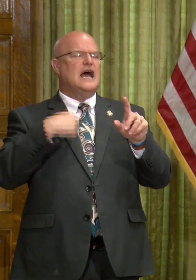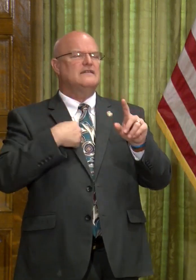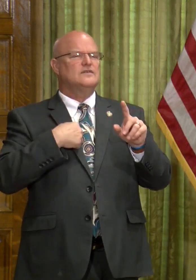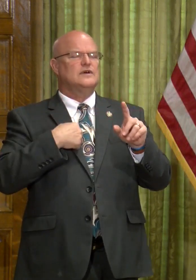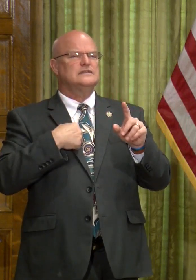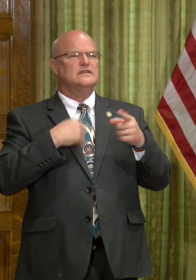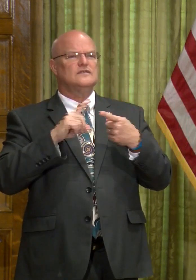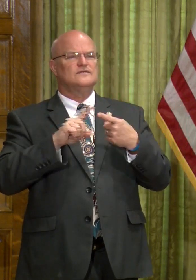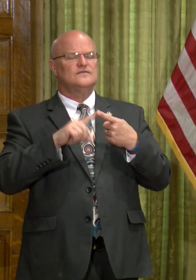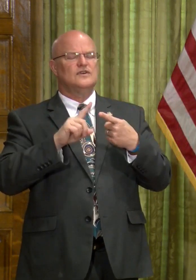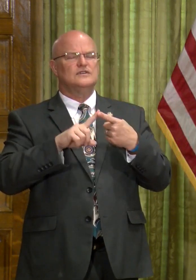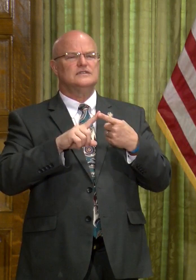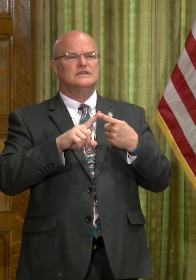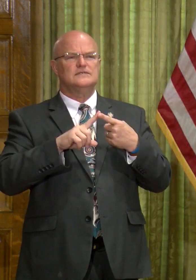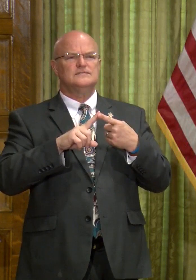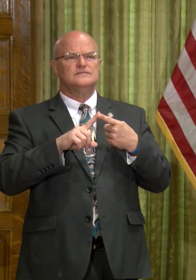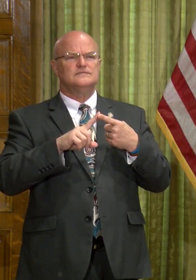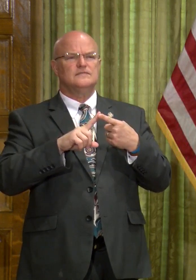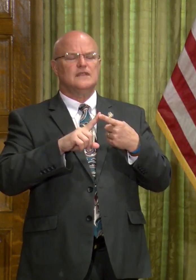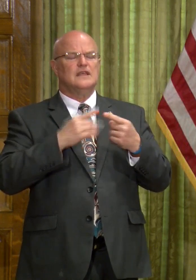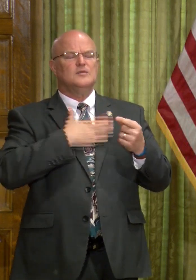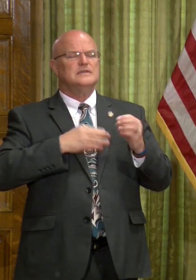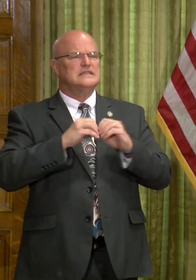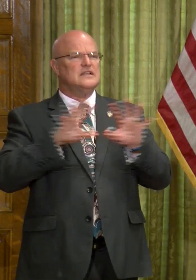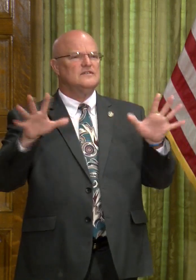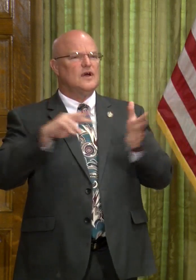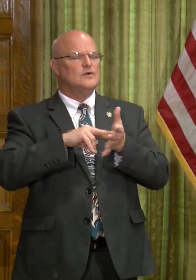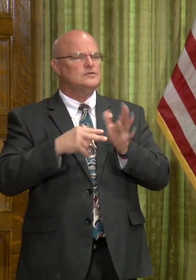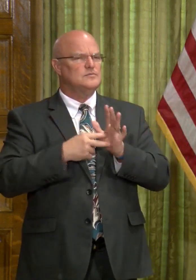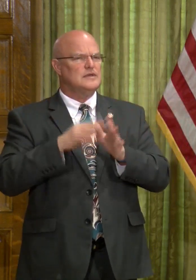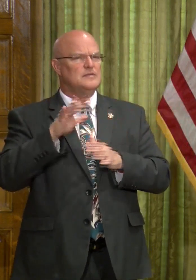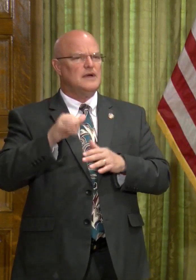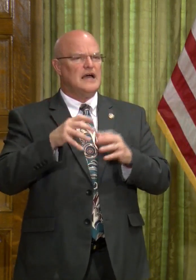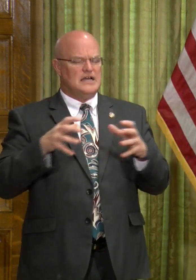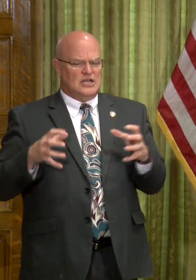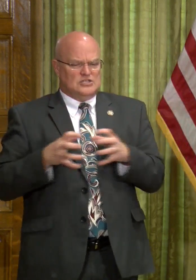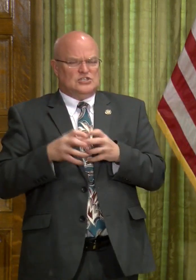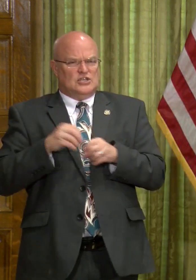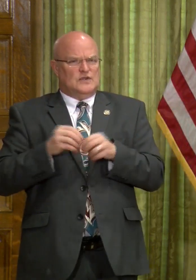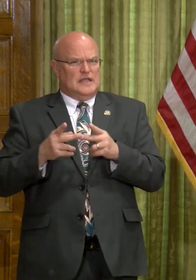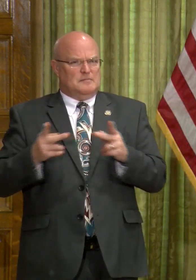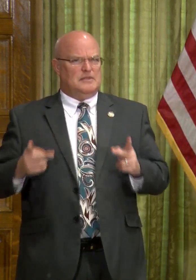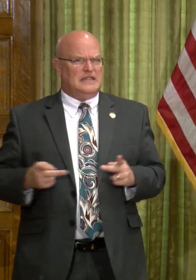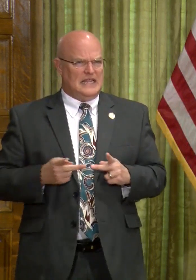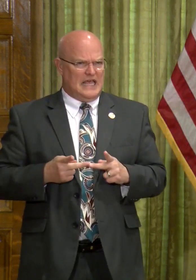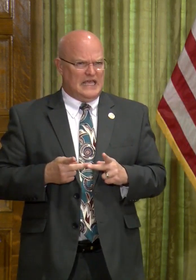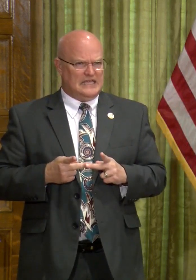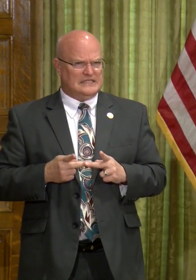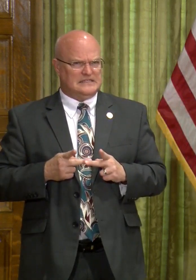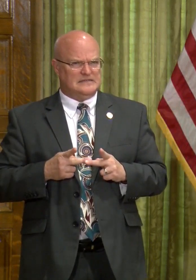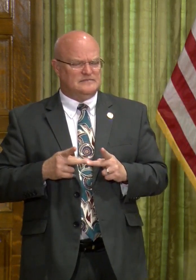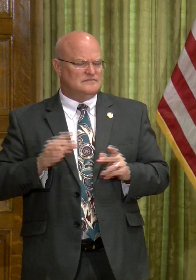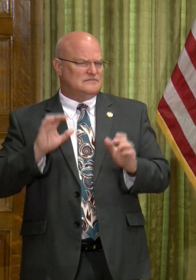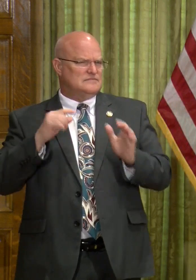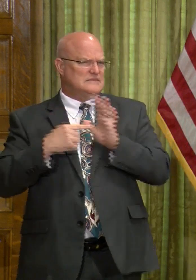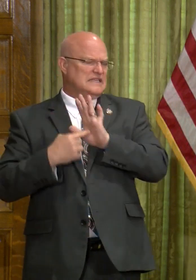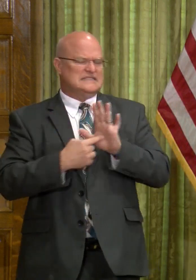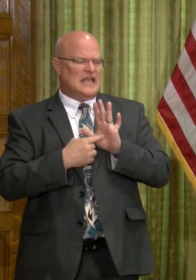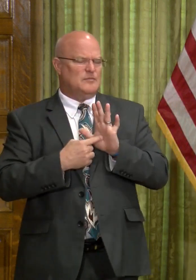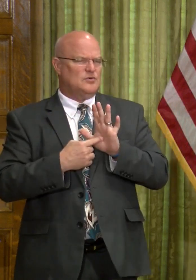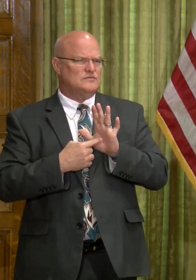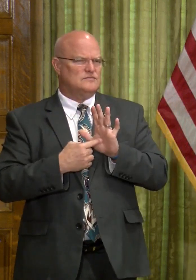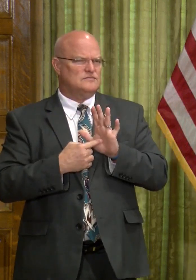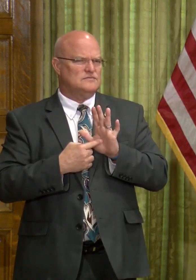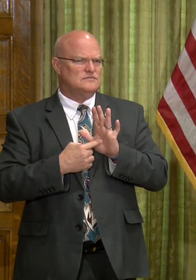First, Governor Hutchinson, can you please clarify what you mean by a shelter-in-place scenario? Has, uh,